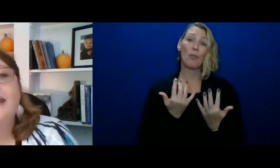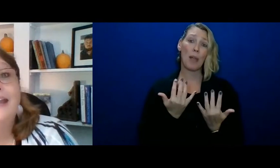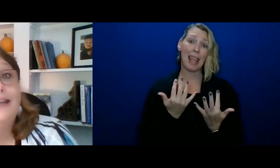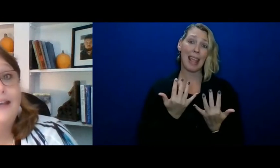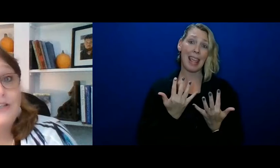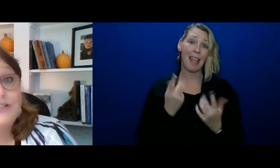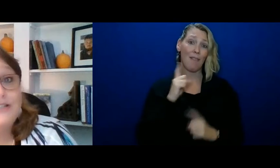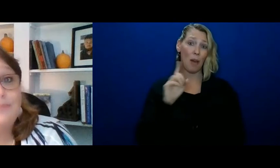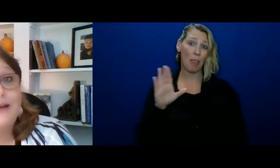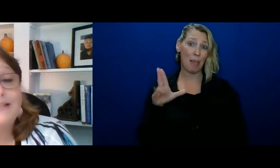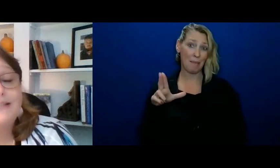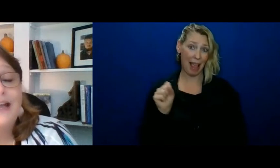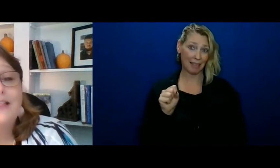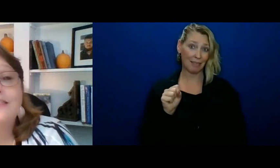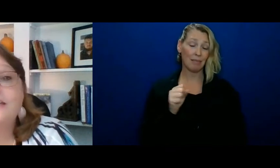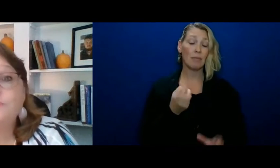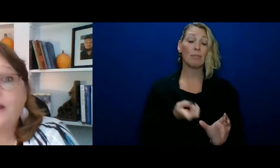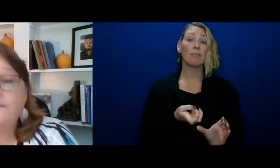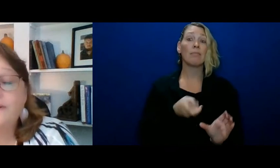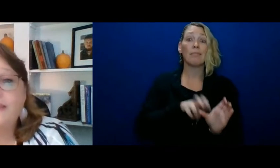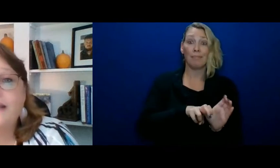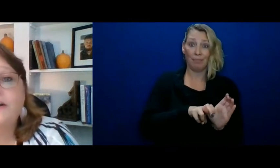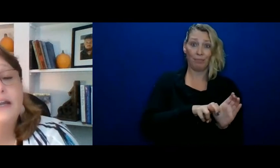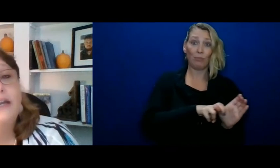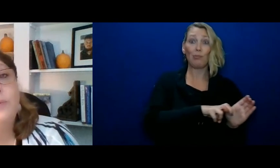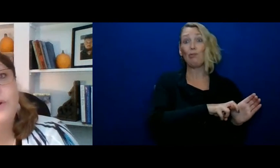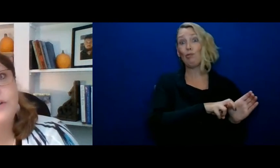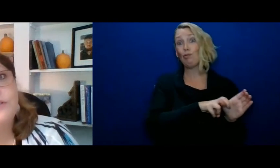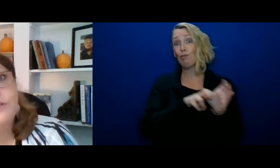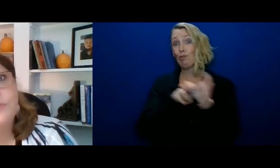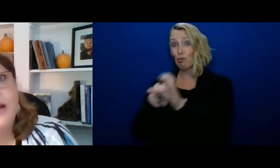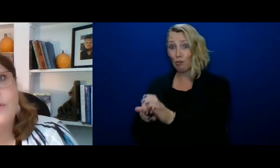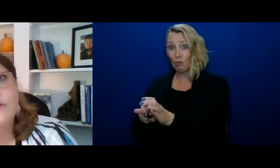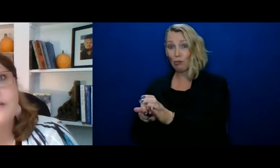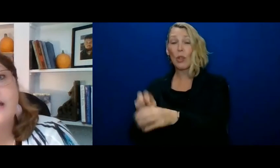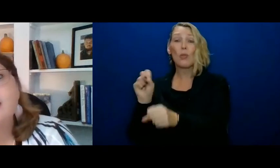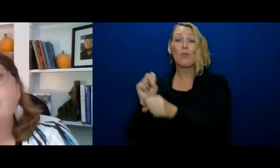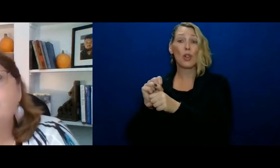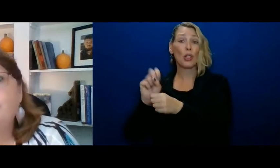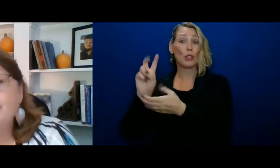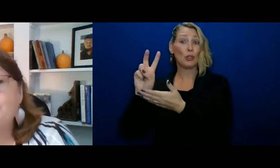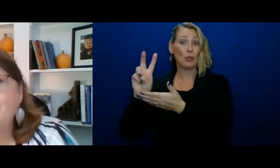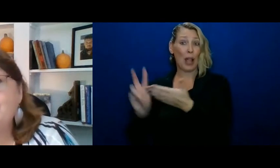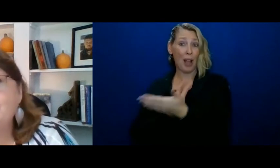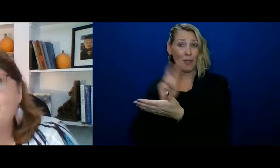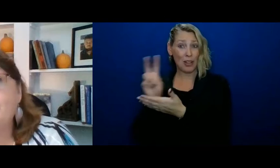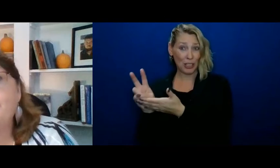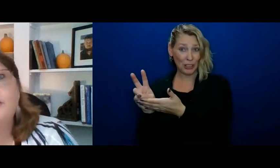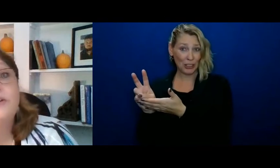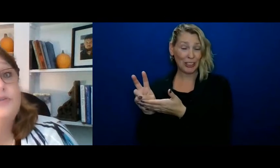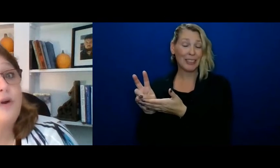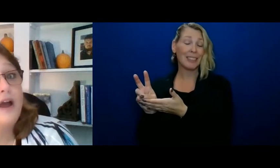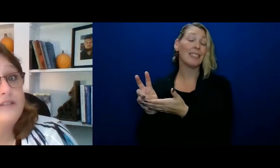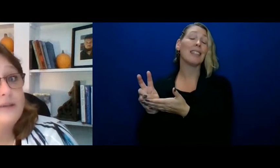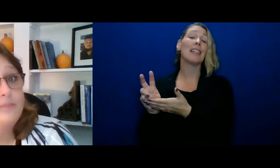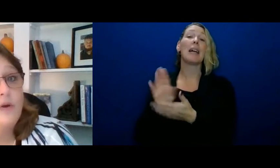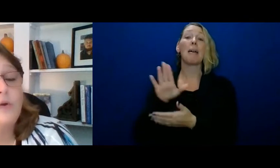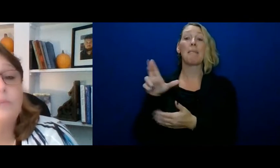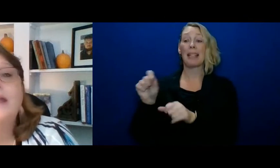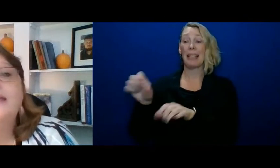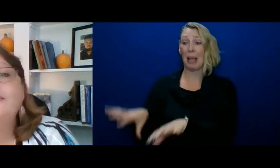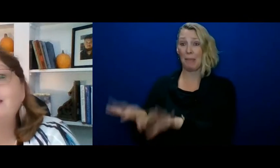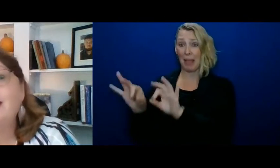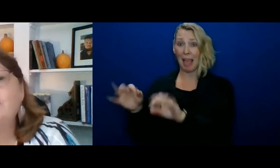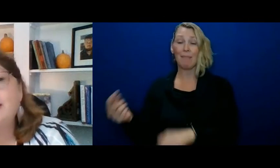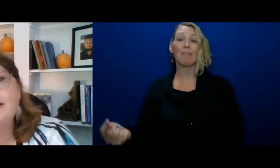then he catches the bus. They drive him there. He works two hours. The bus picks him up, drives him